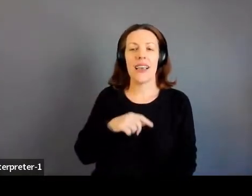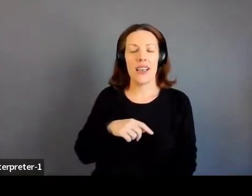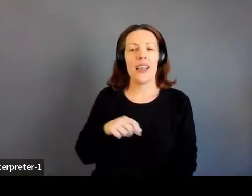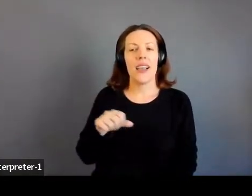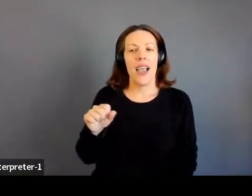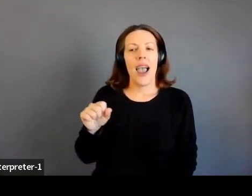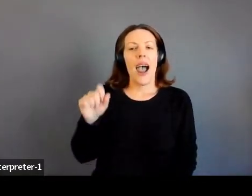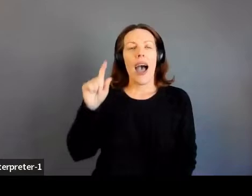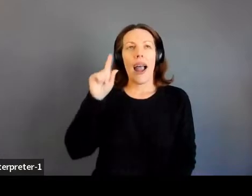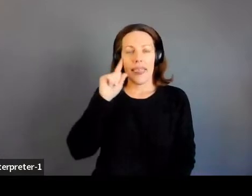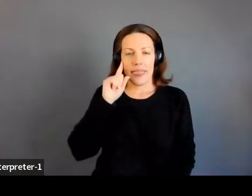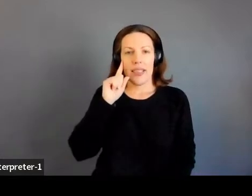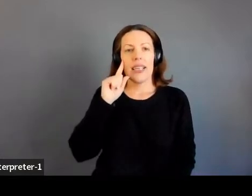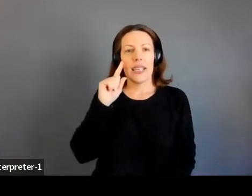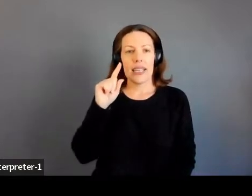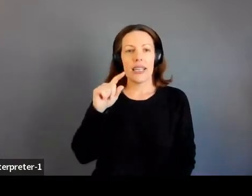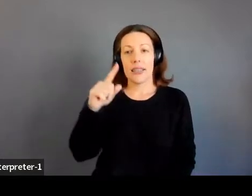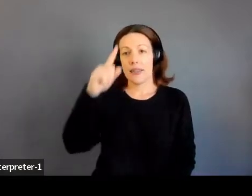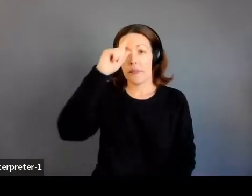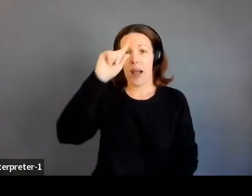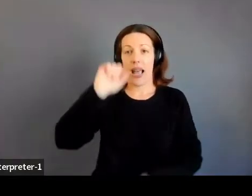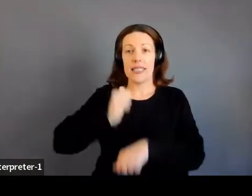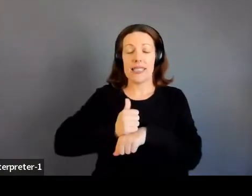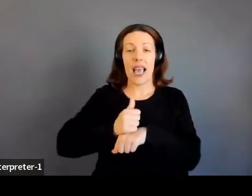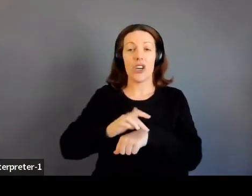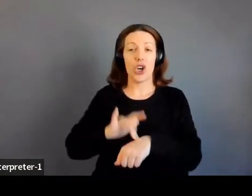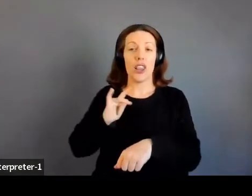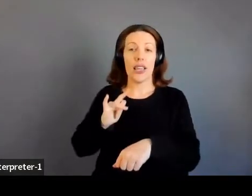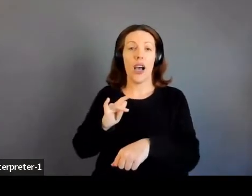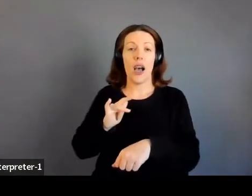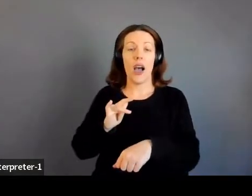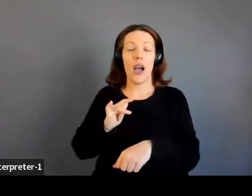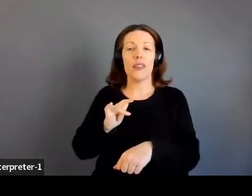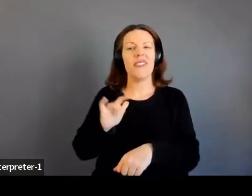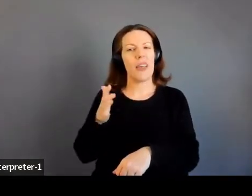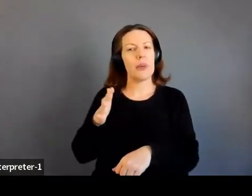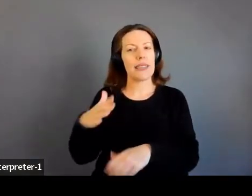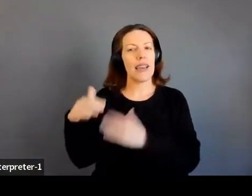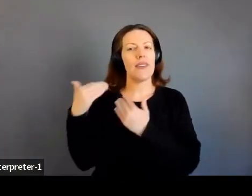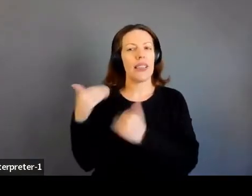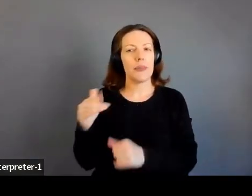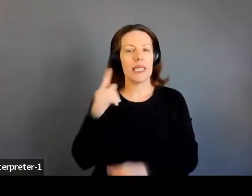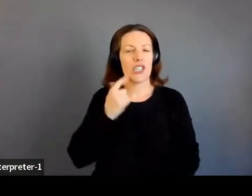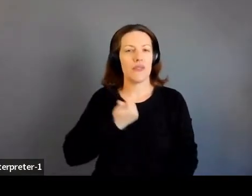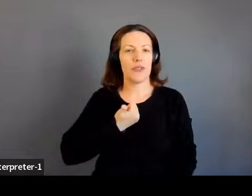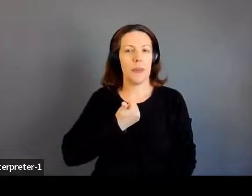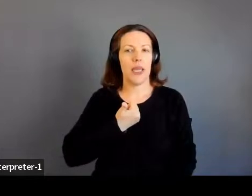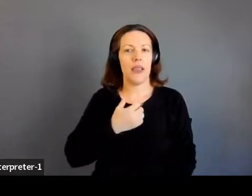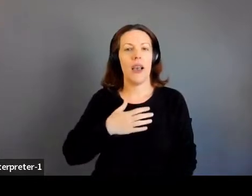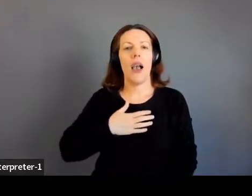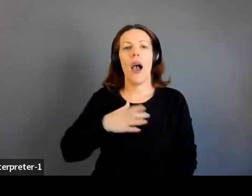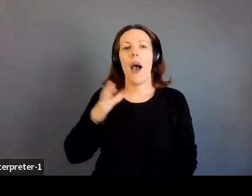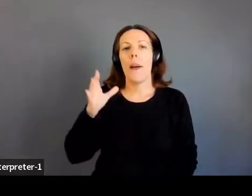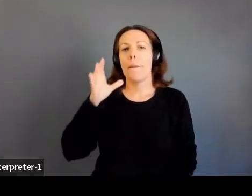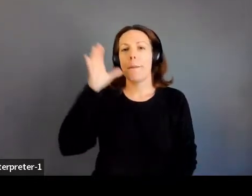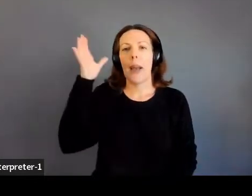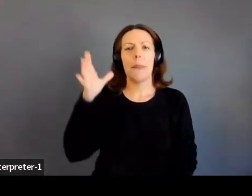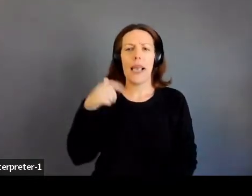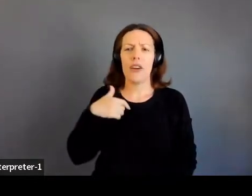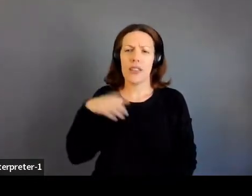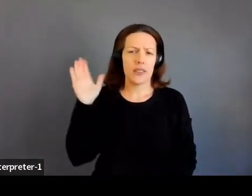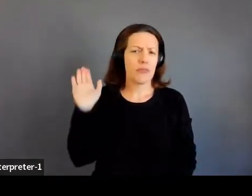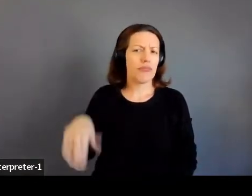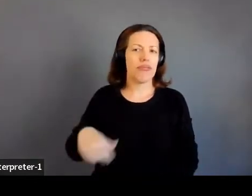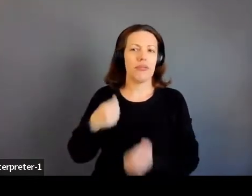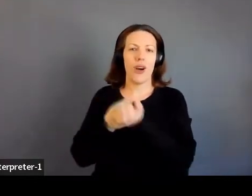mindset early on was a little bit of a limitation for me. My parents were nothing but supportive,